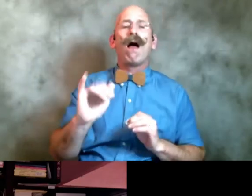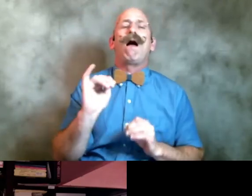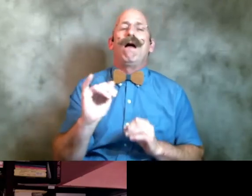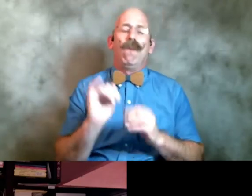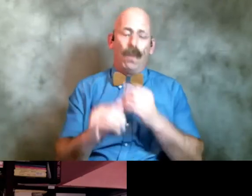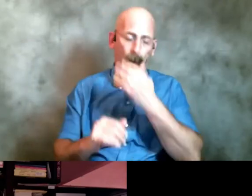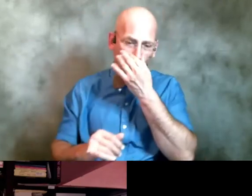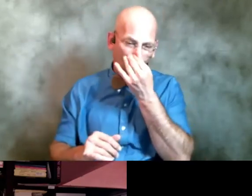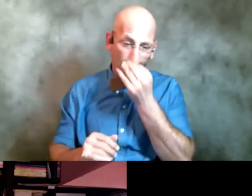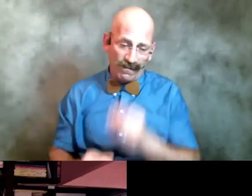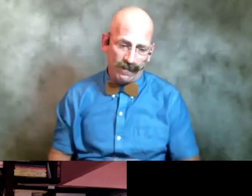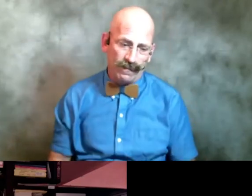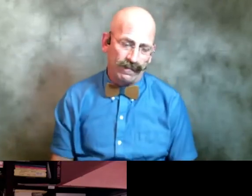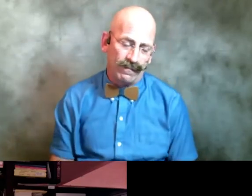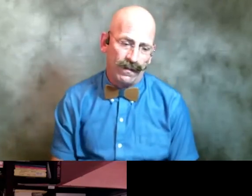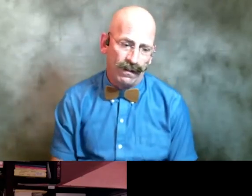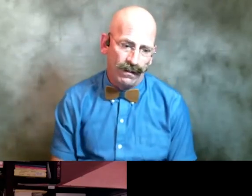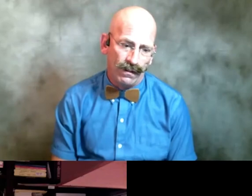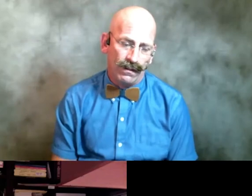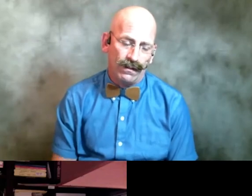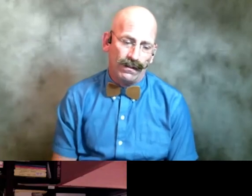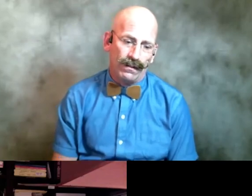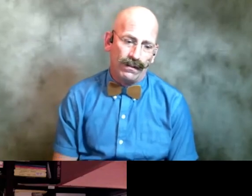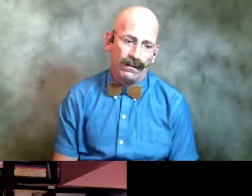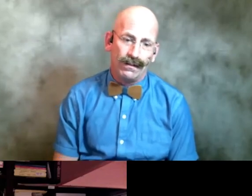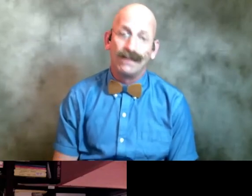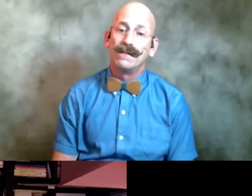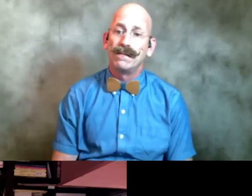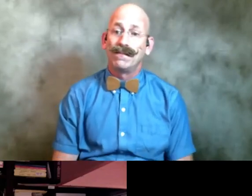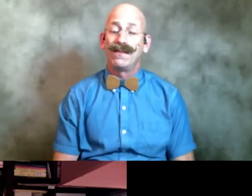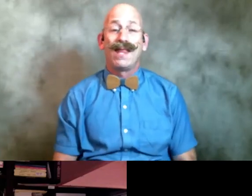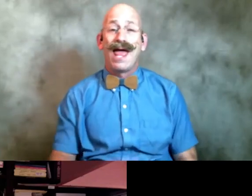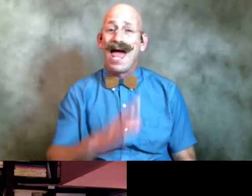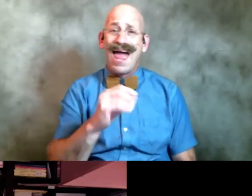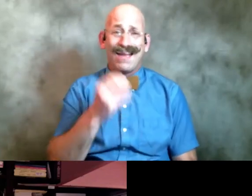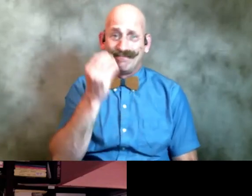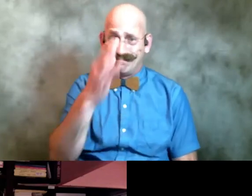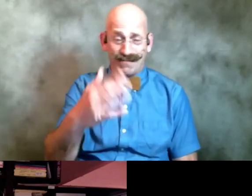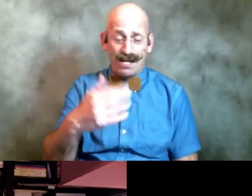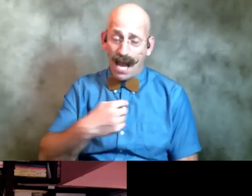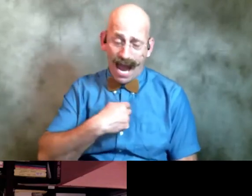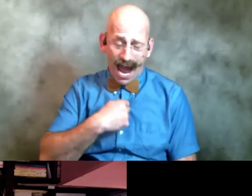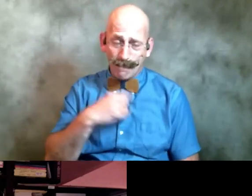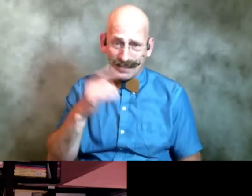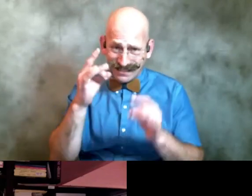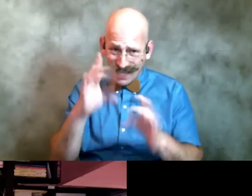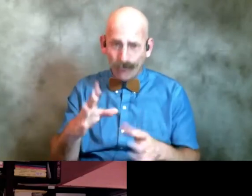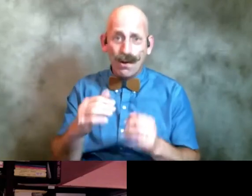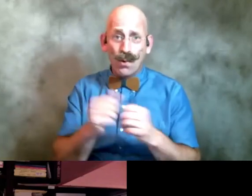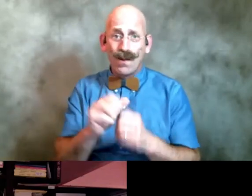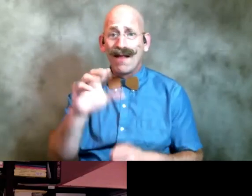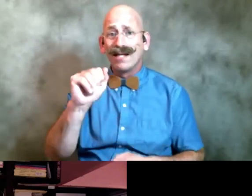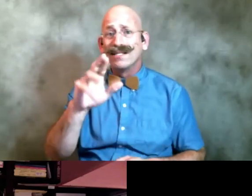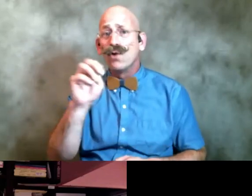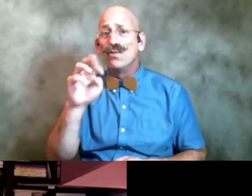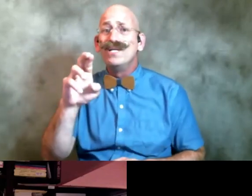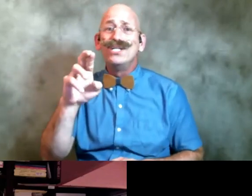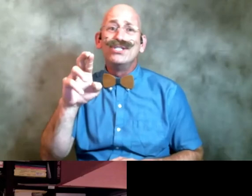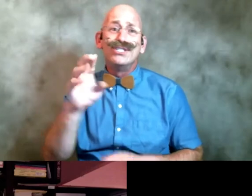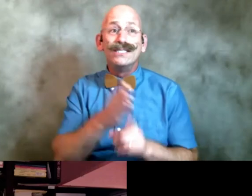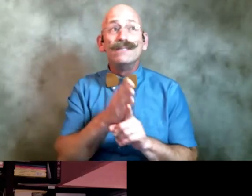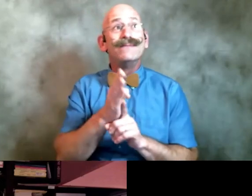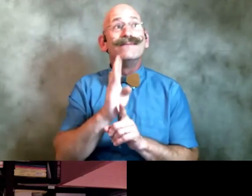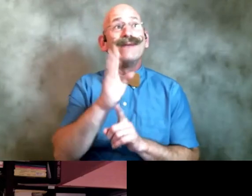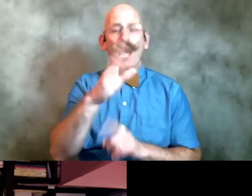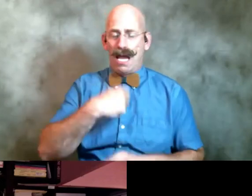and then because i'm just a terrible careerist i told myself i'm gonna uh mail